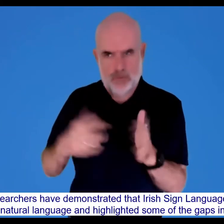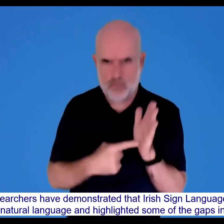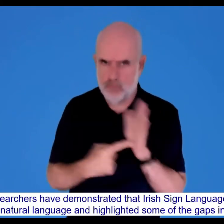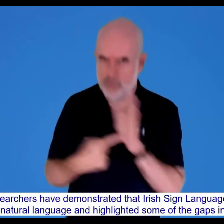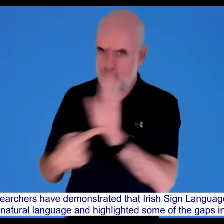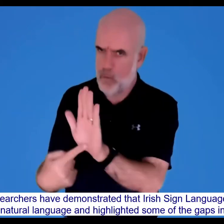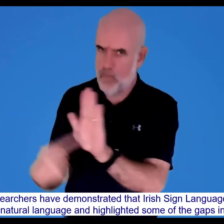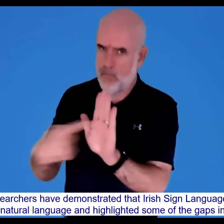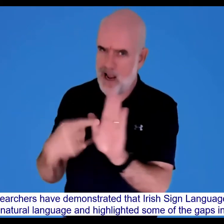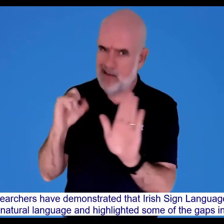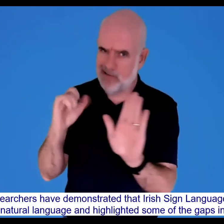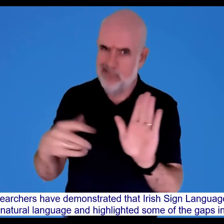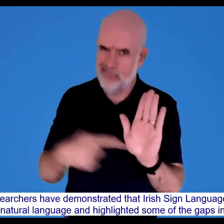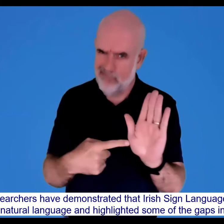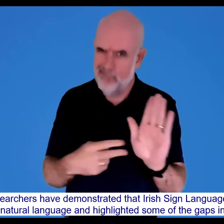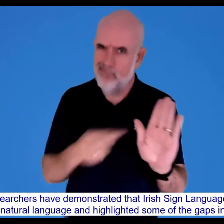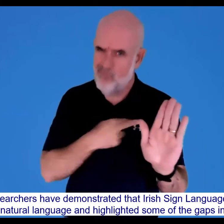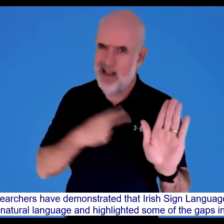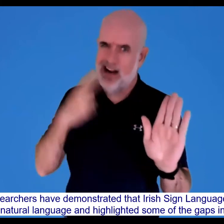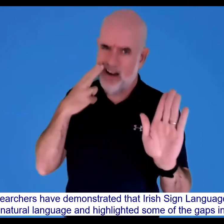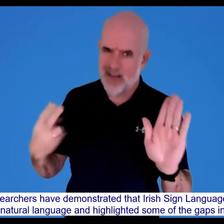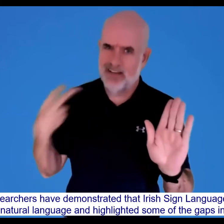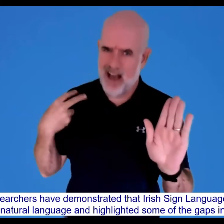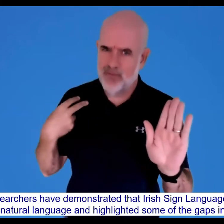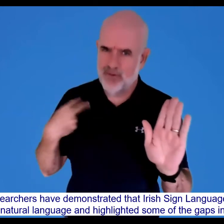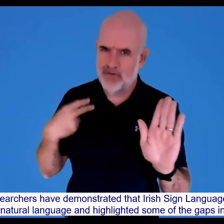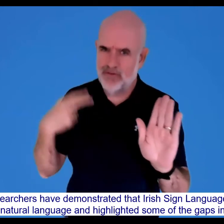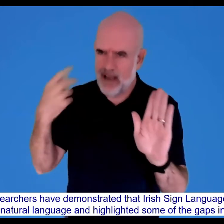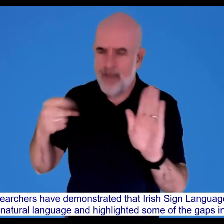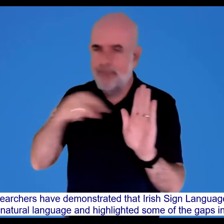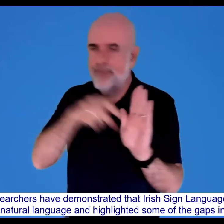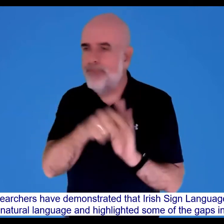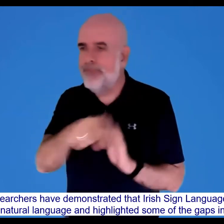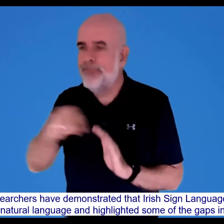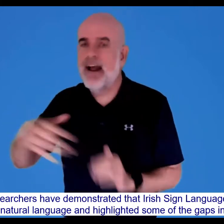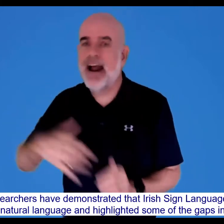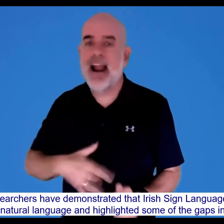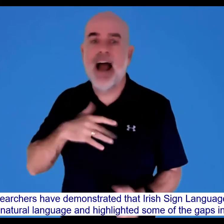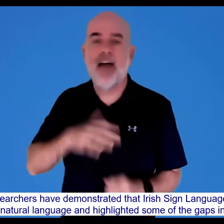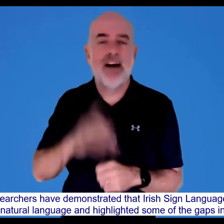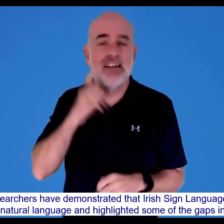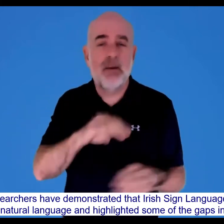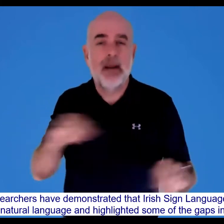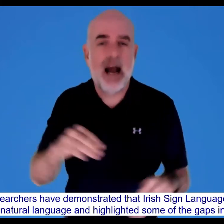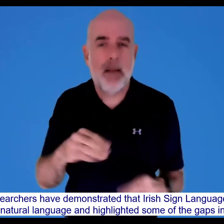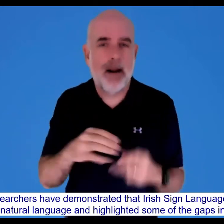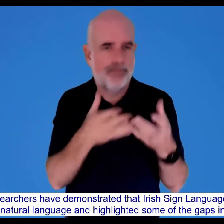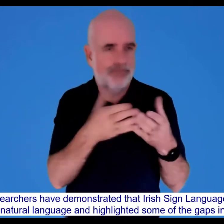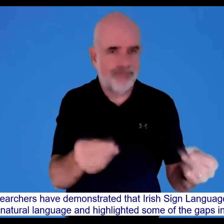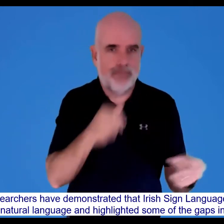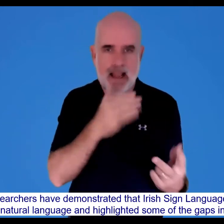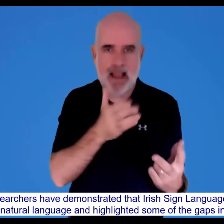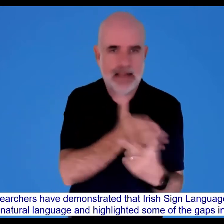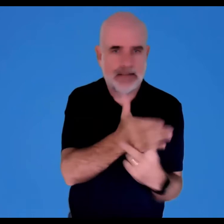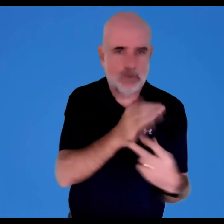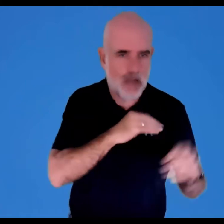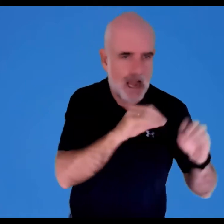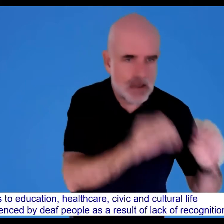Researchers have demonstrated that Irish Sign Language is a natural language and highlighted some of the gaps in access to